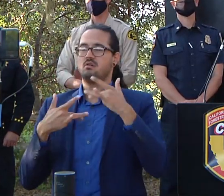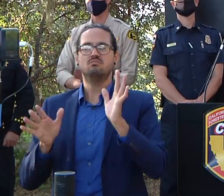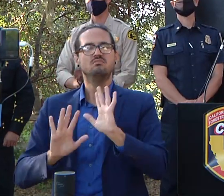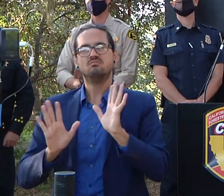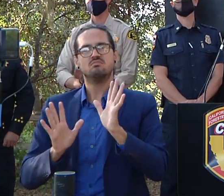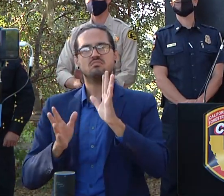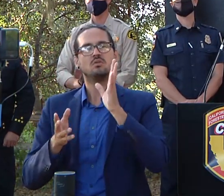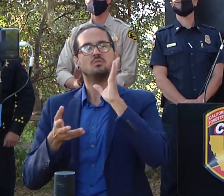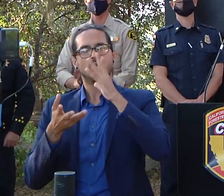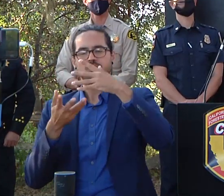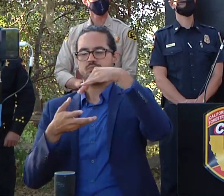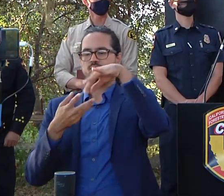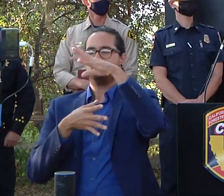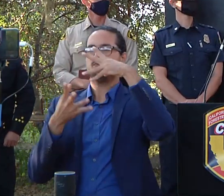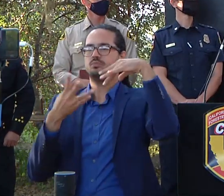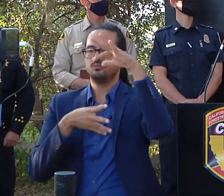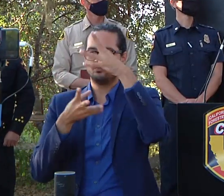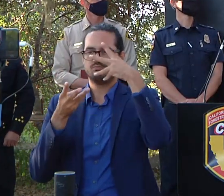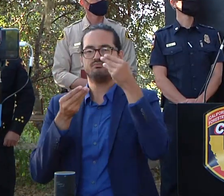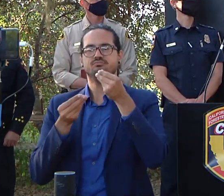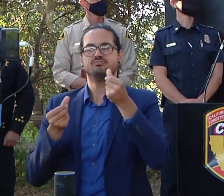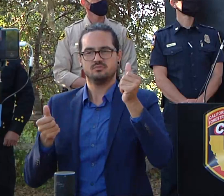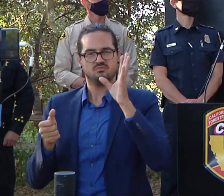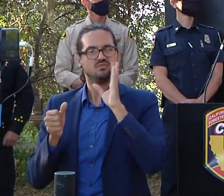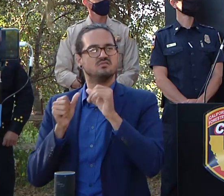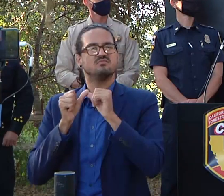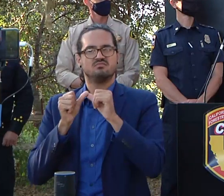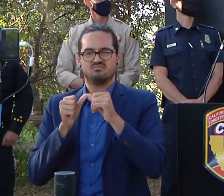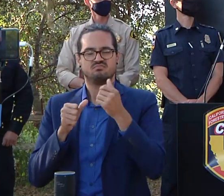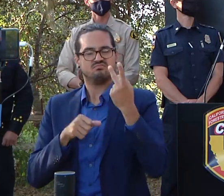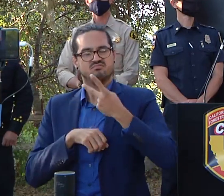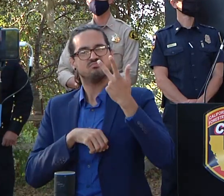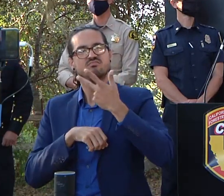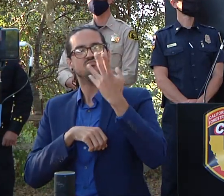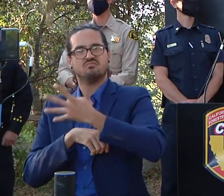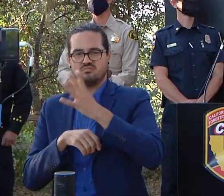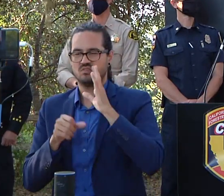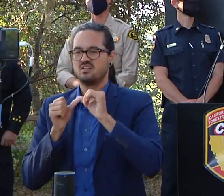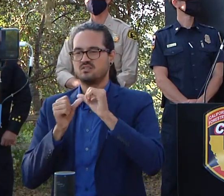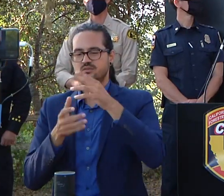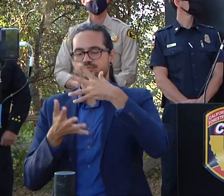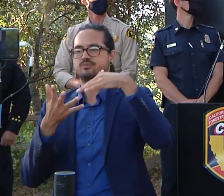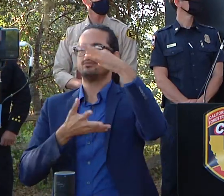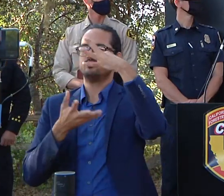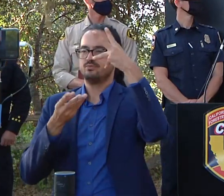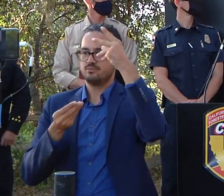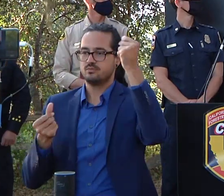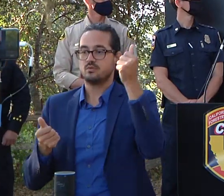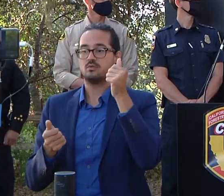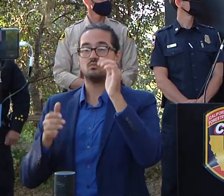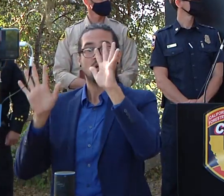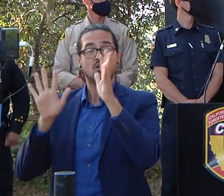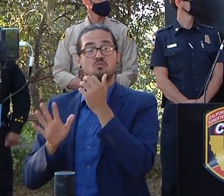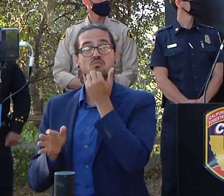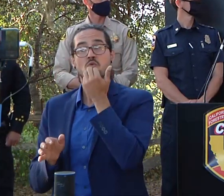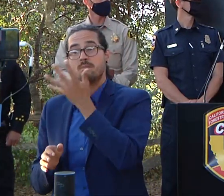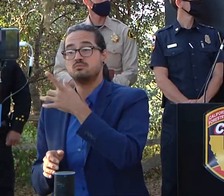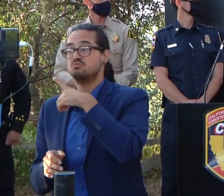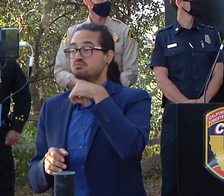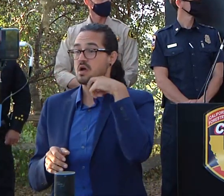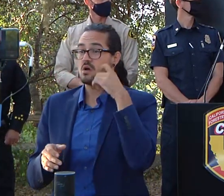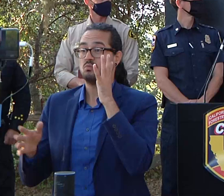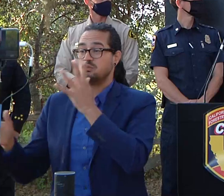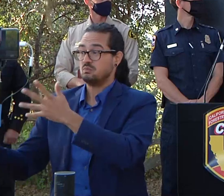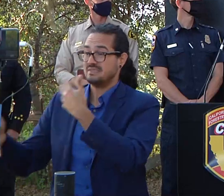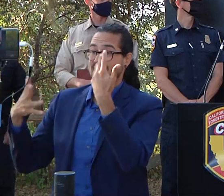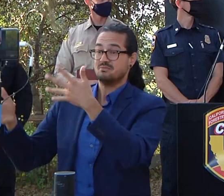uh for the next few days especially as the weather gets warmer drier and we have some more wind our burn operation that uh that went around